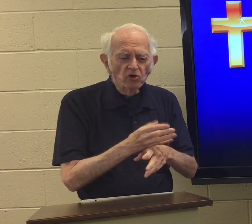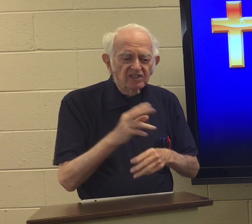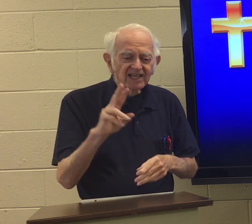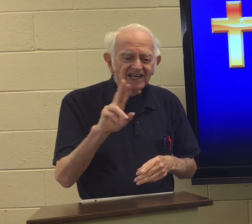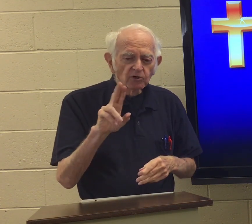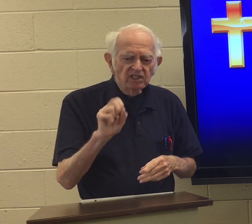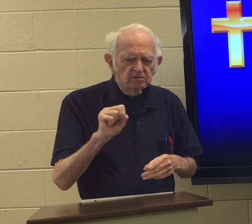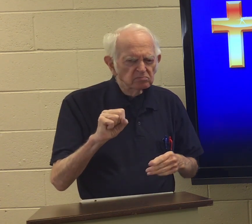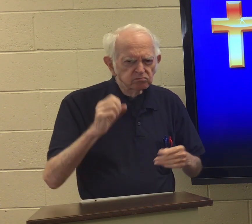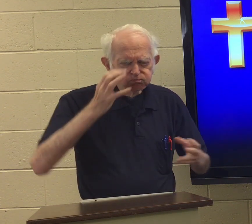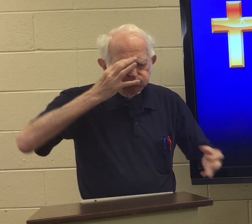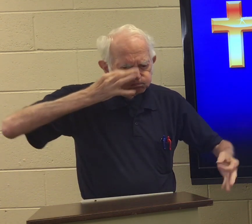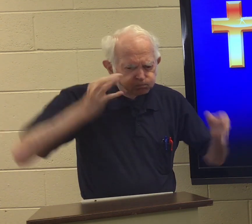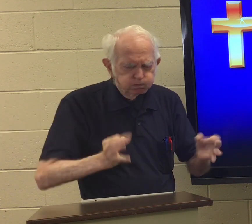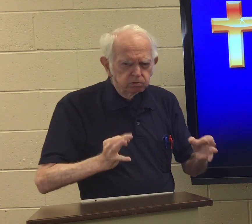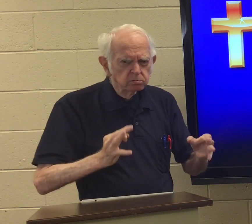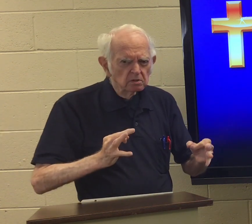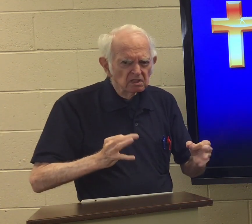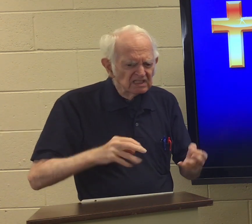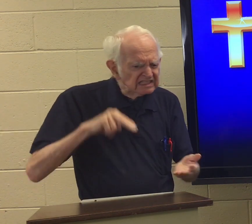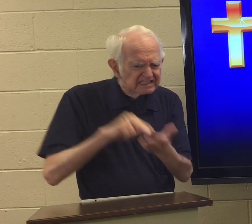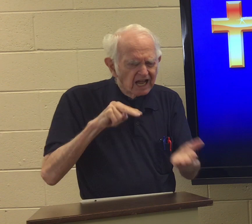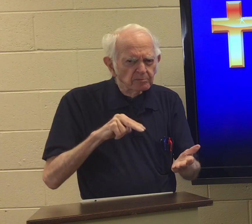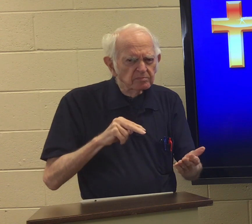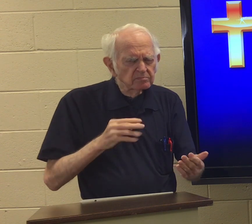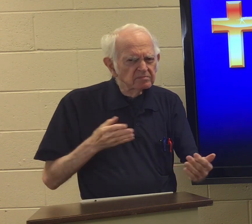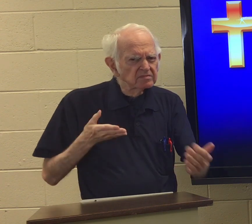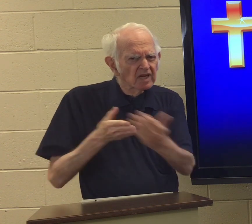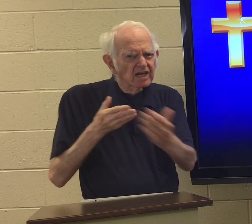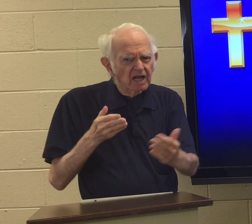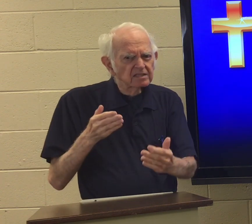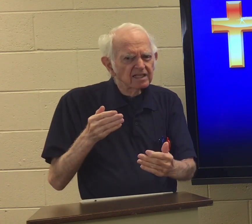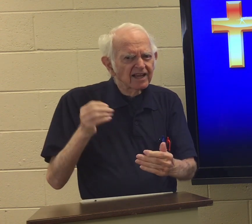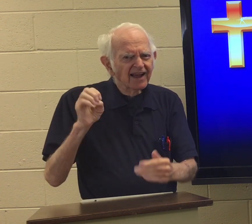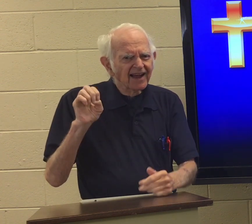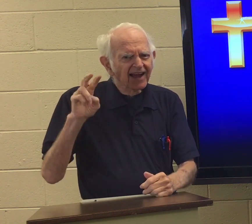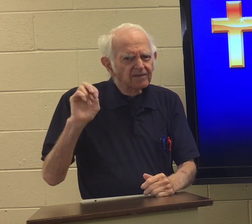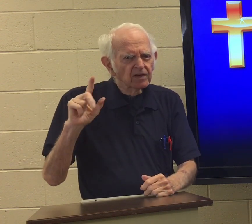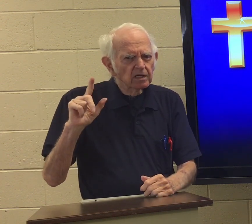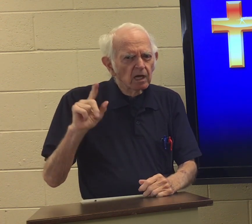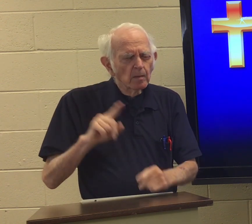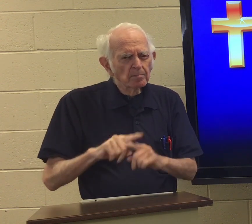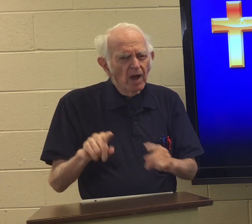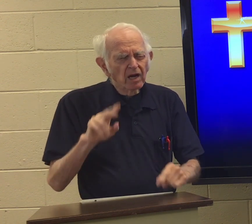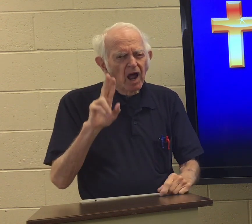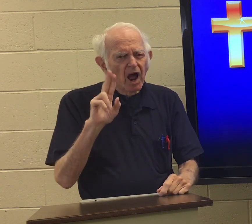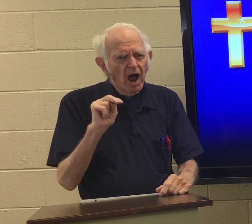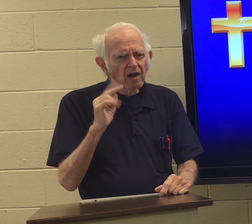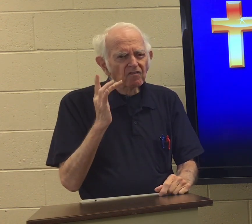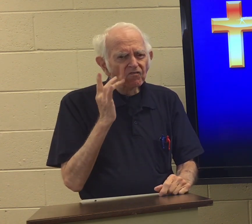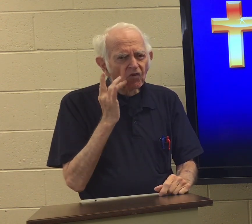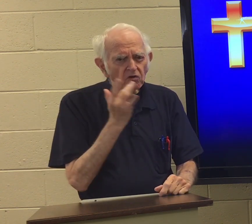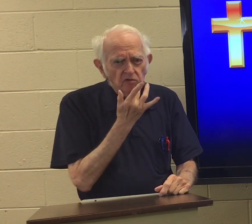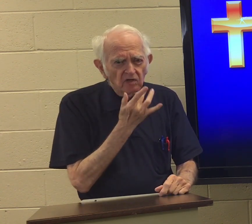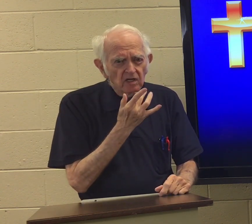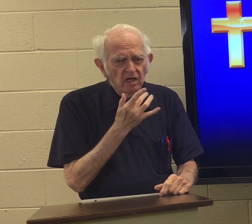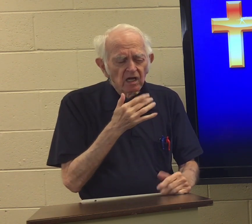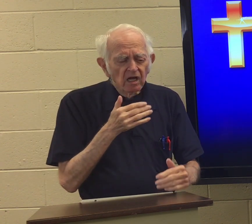It caused the U.S. to decide to stand against the evil. But unfortunately,